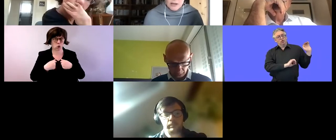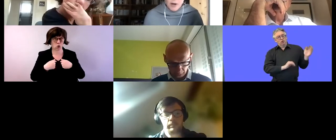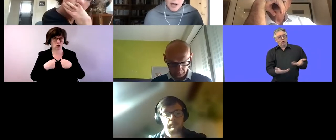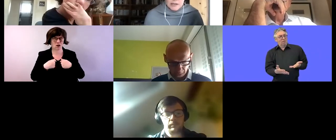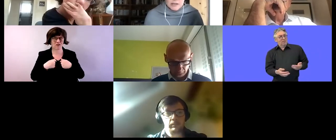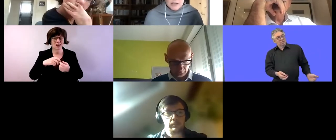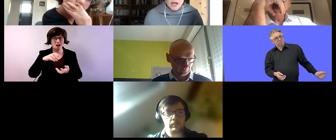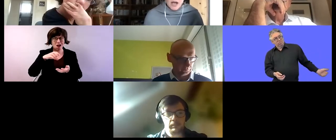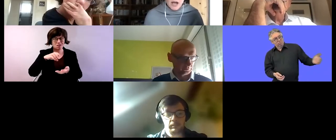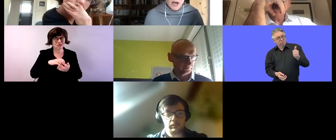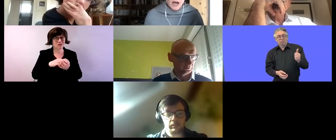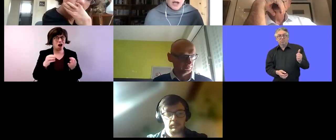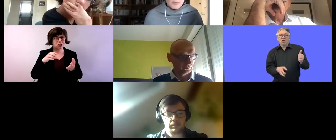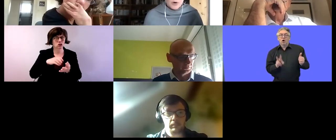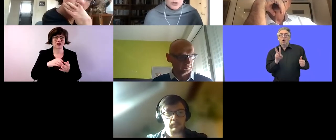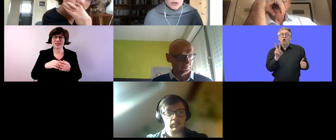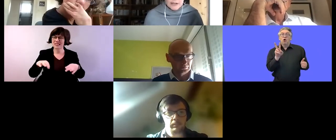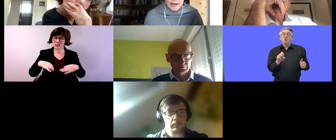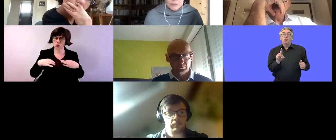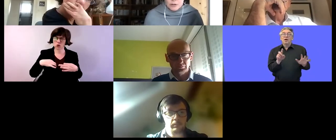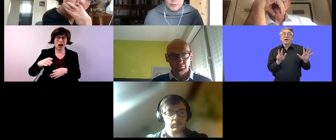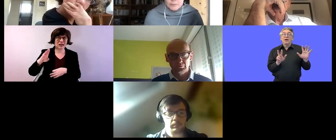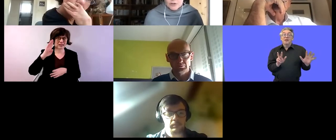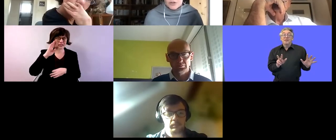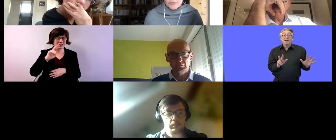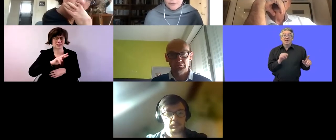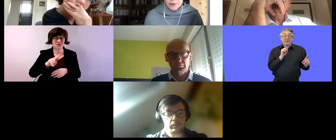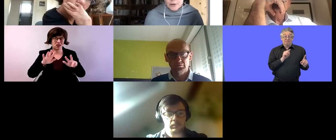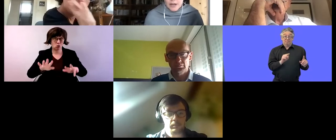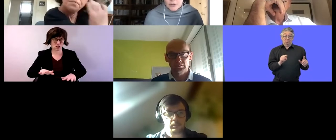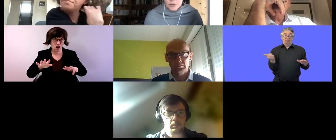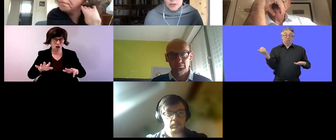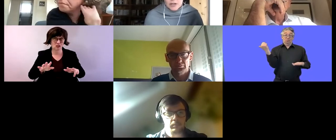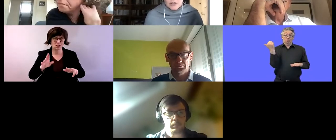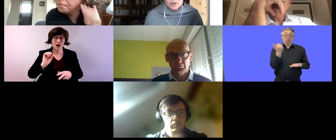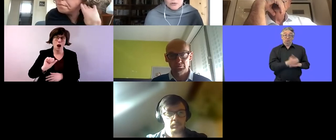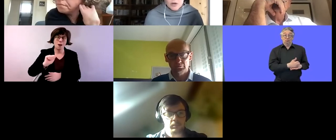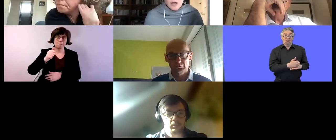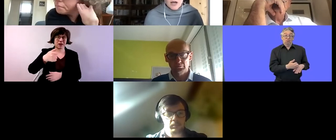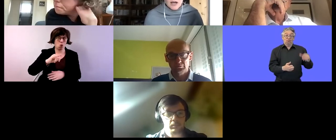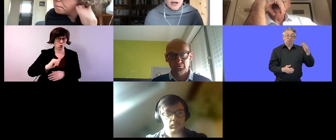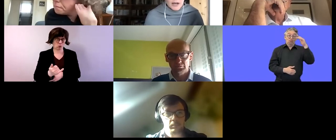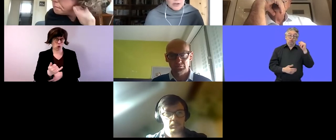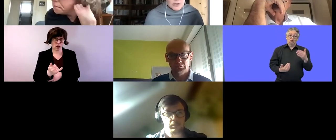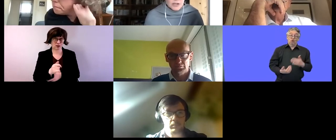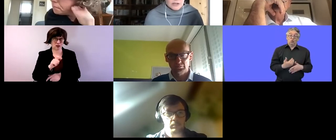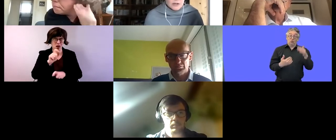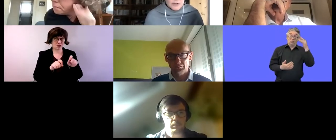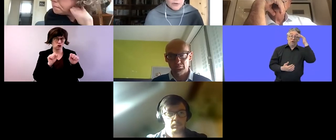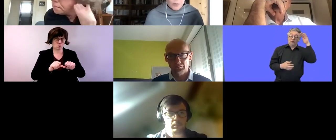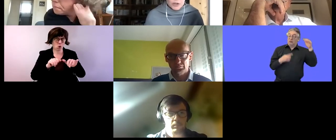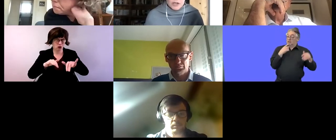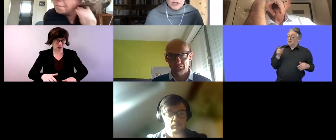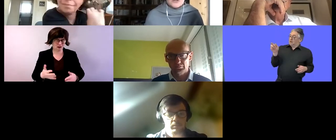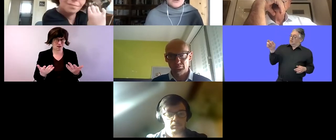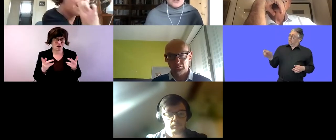they piloted uh an approach that allowed young people to defer entry into an adult day service